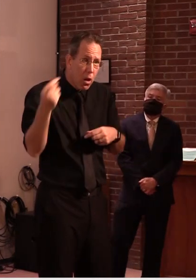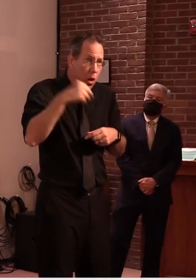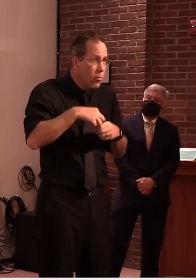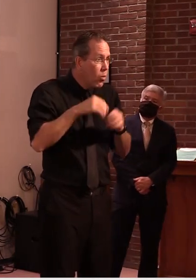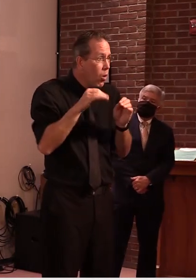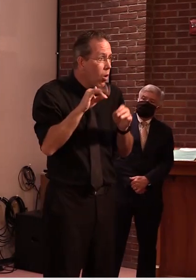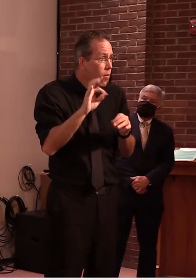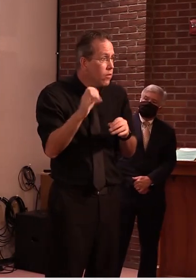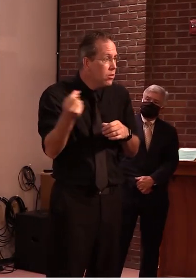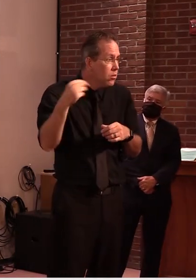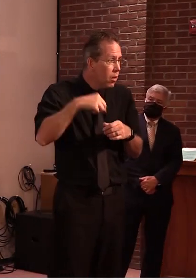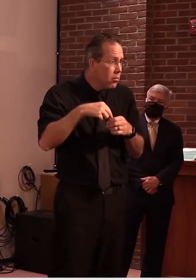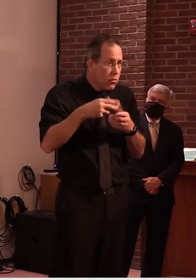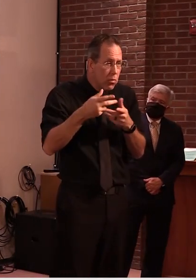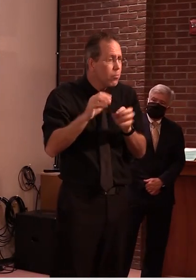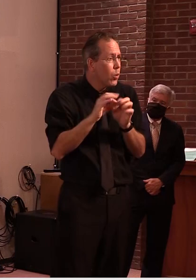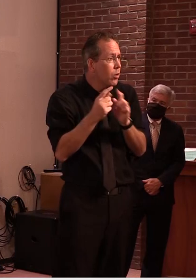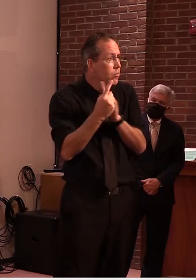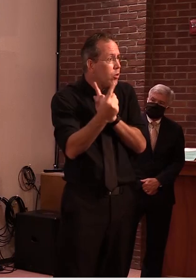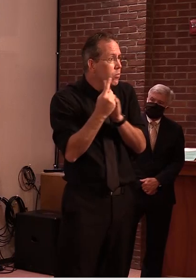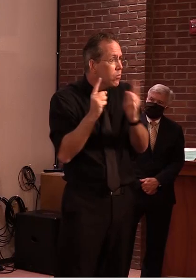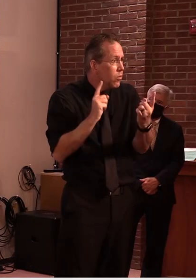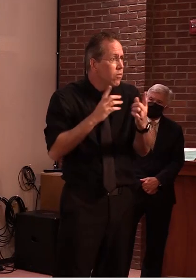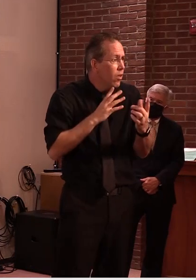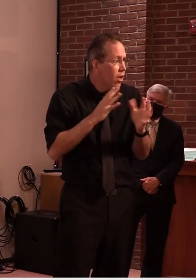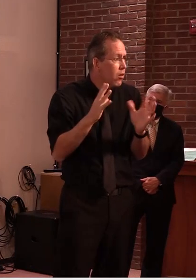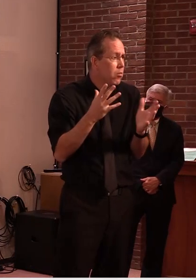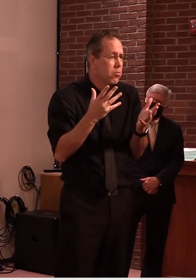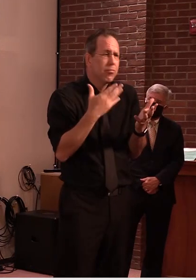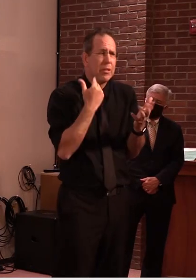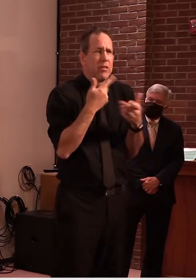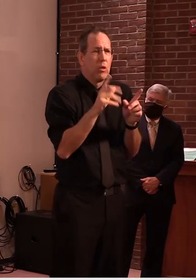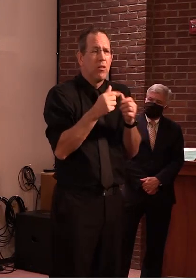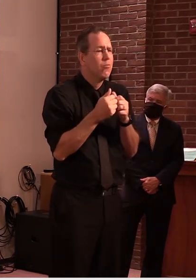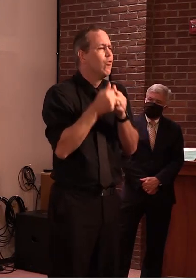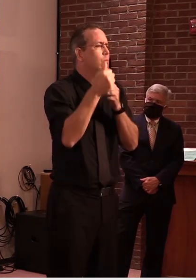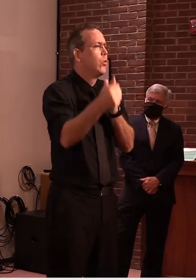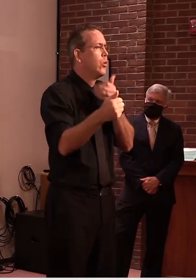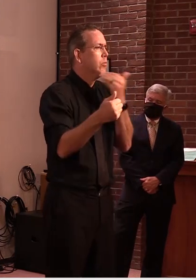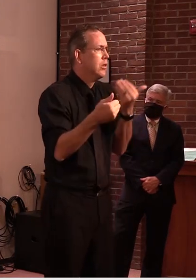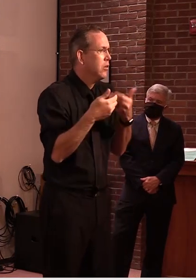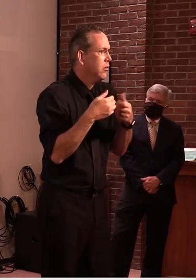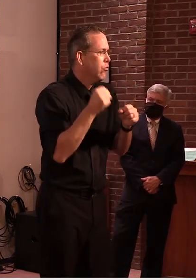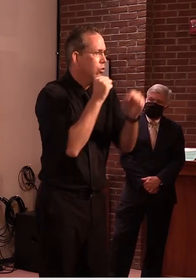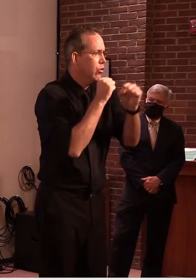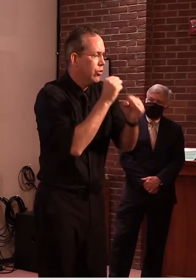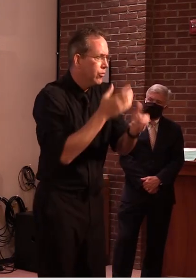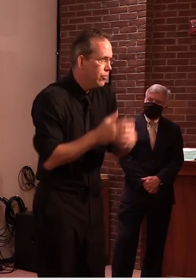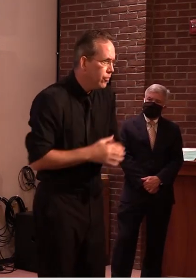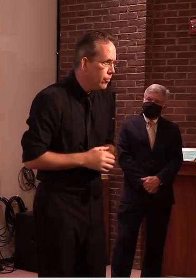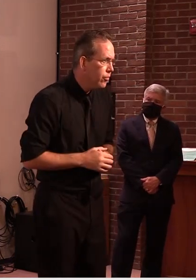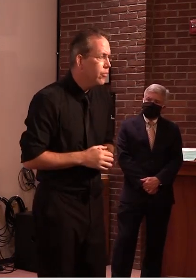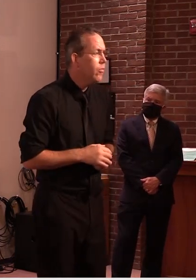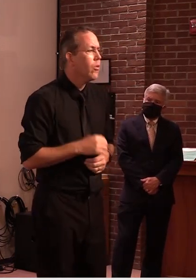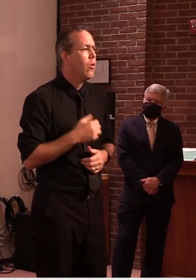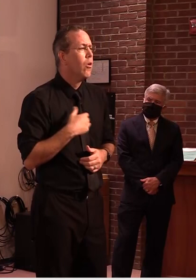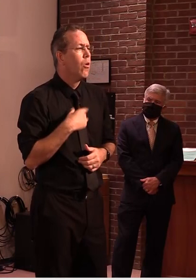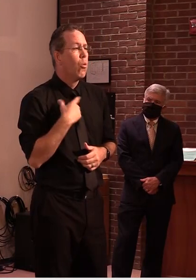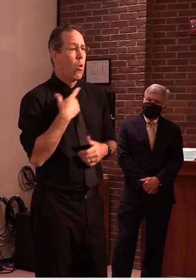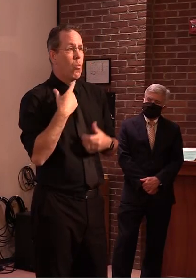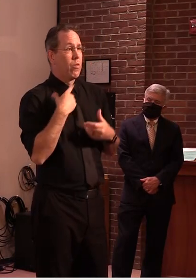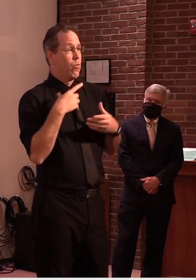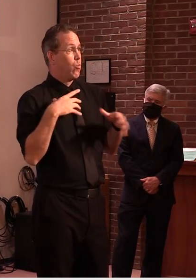that that are needed from your home please do and that's what we're doing we're just practicing what we're preaching so